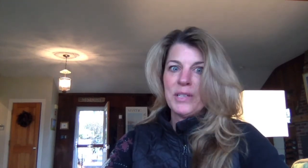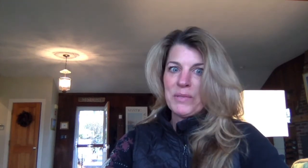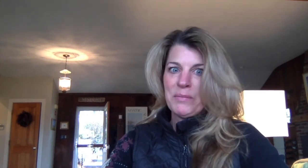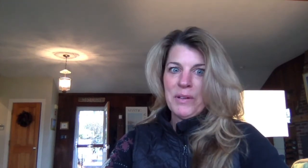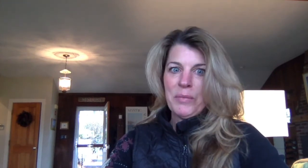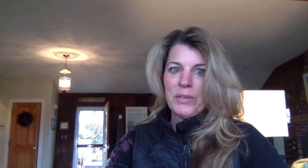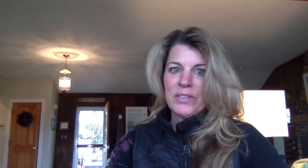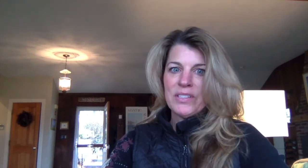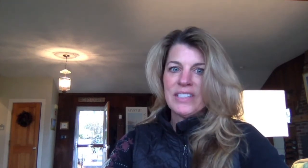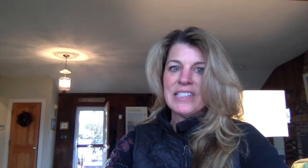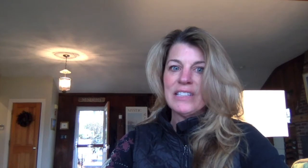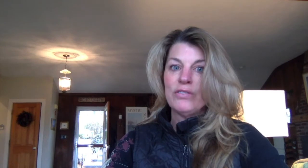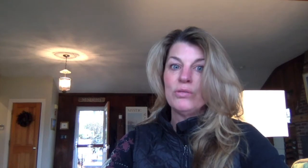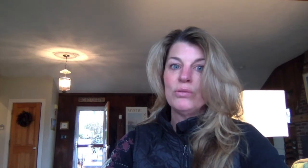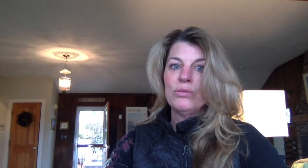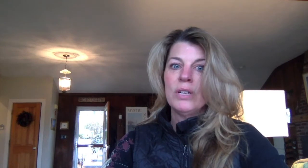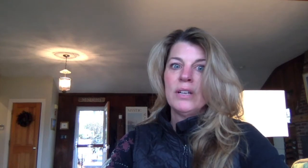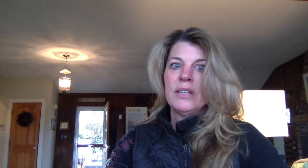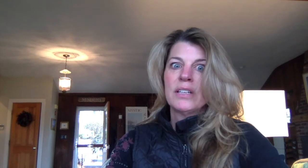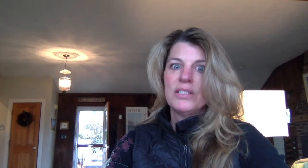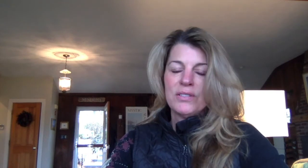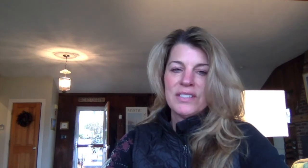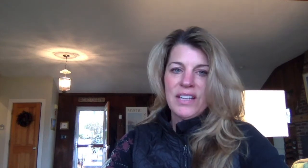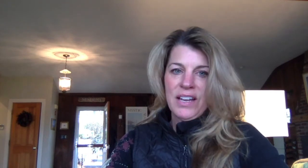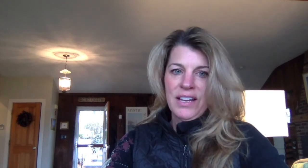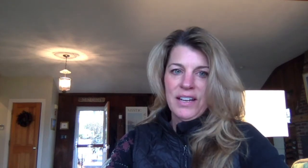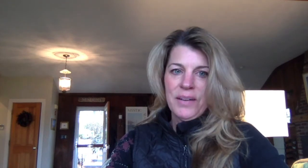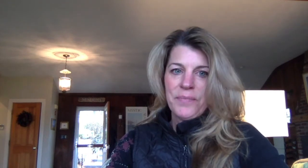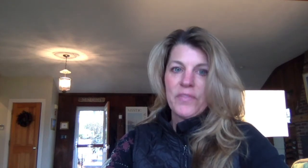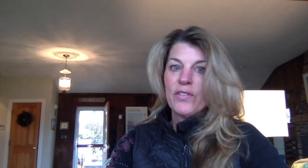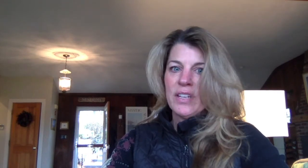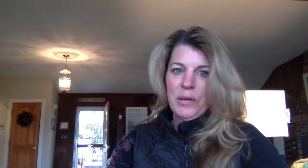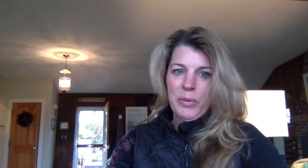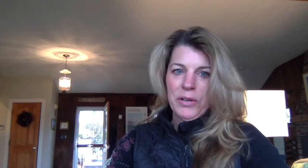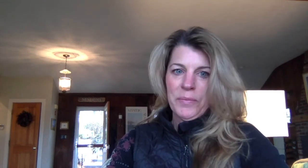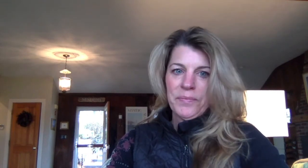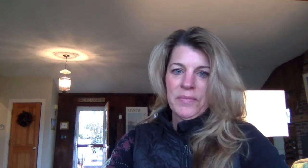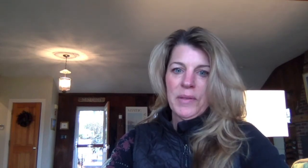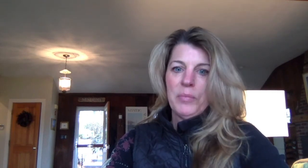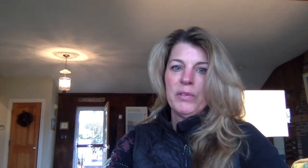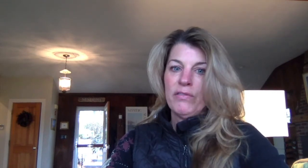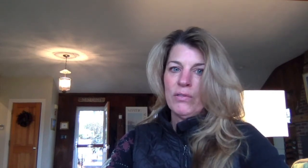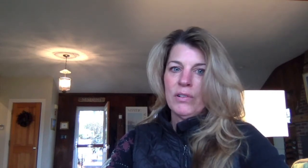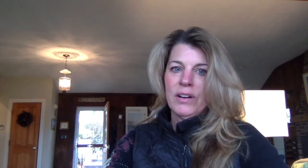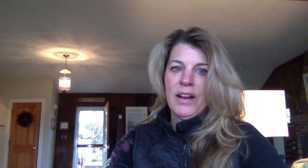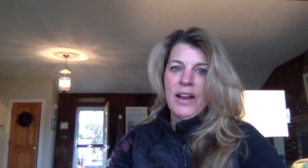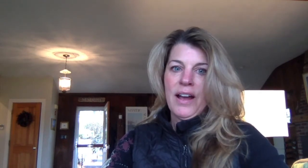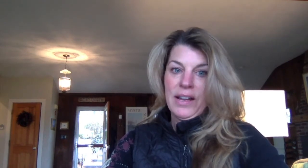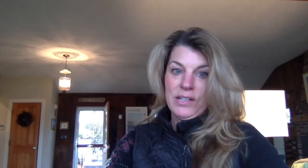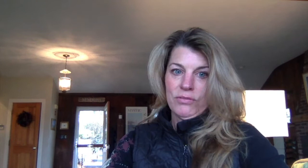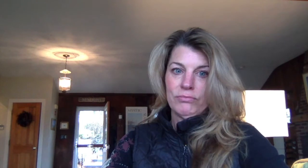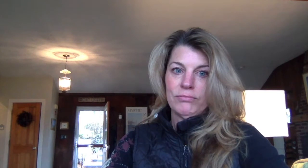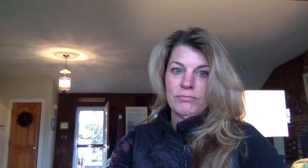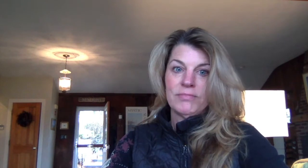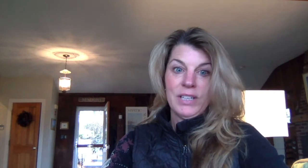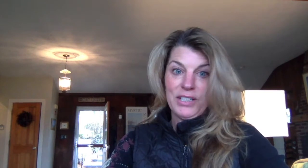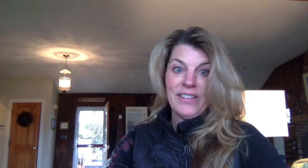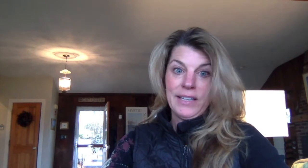up some numbers let's see if you can do the sign for the number before I do are you ready